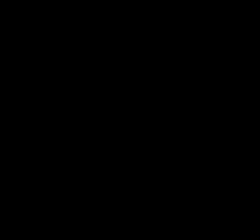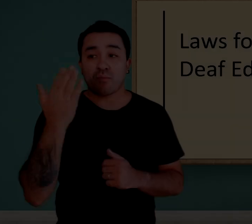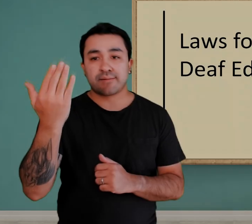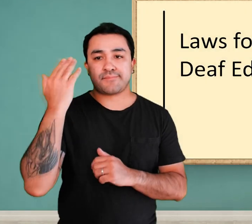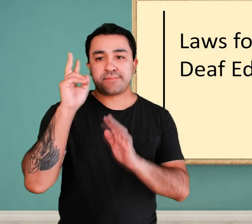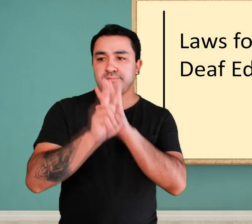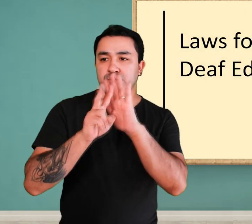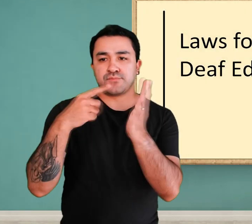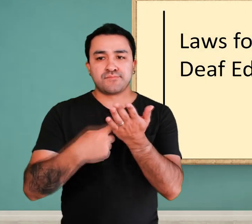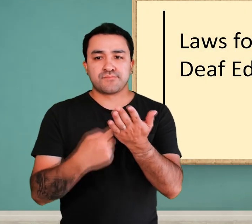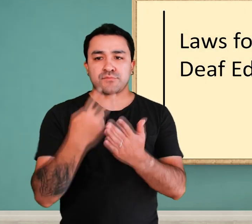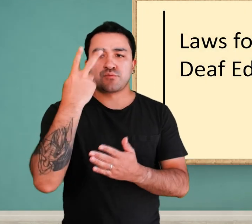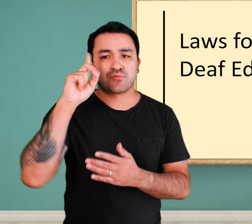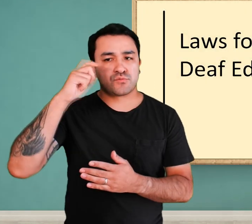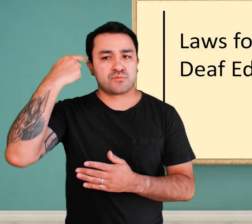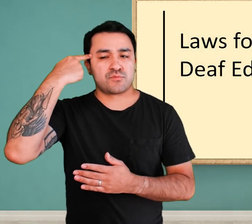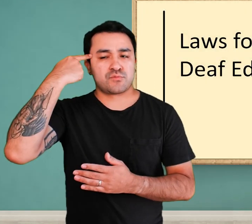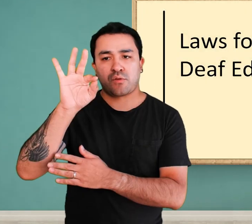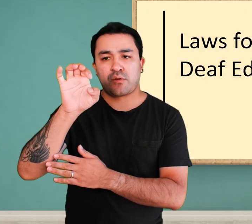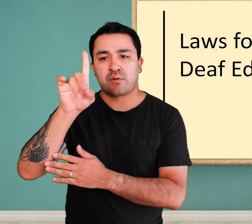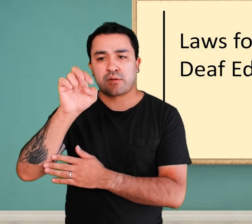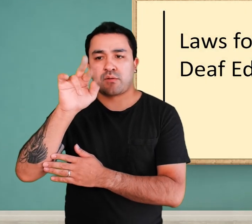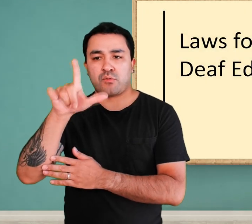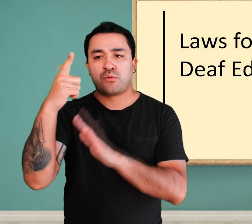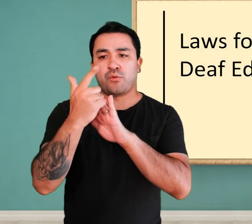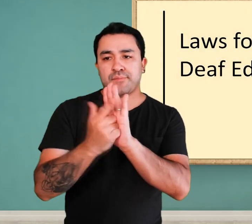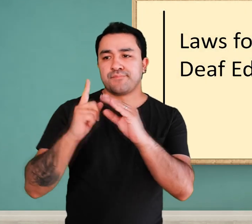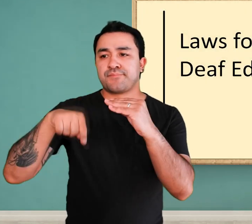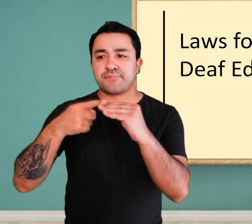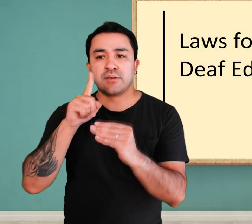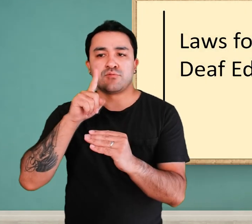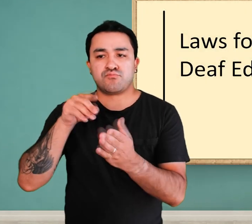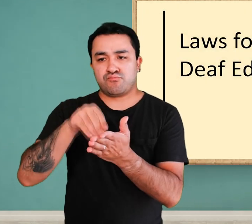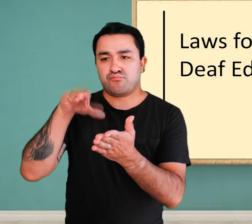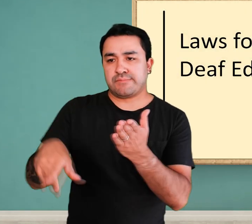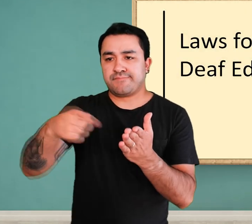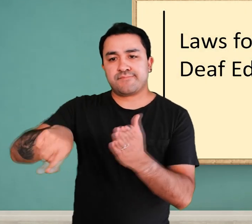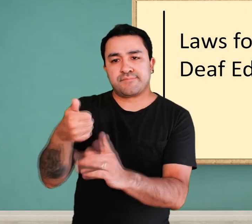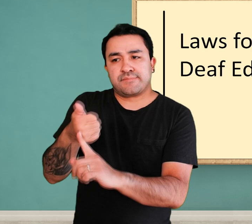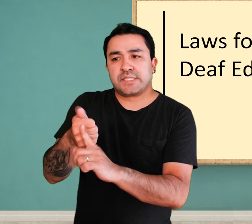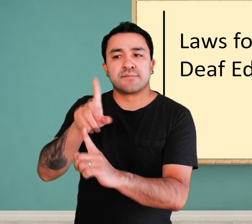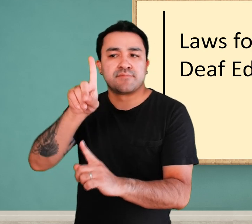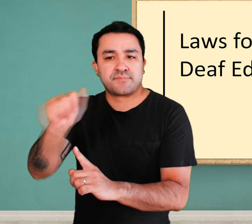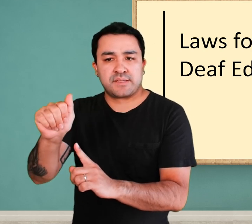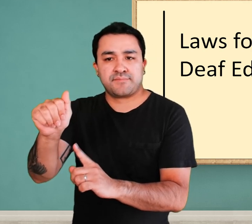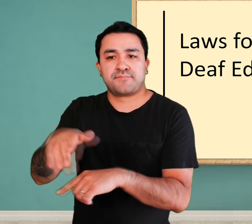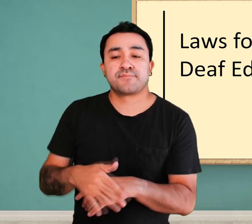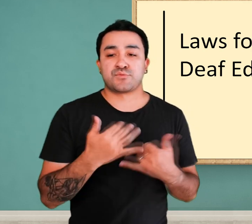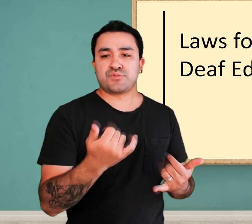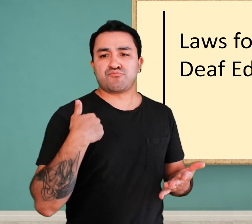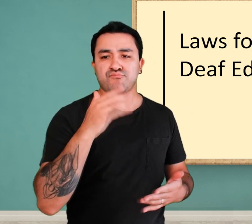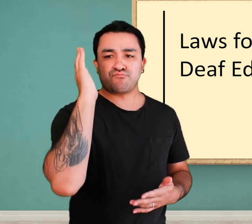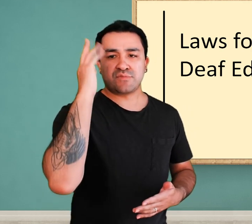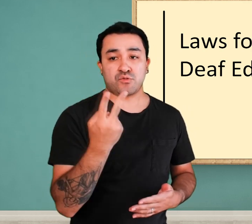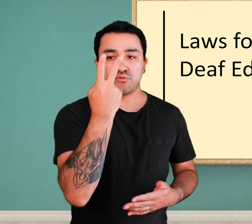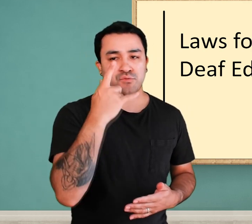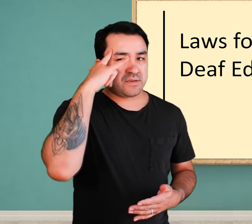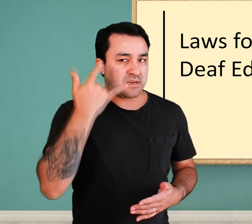The previous video covered important federal laws for students with disabilities. This video will cover two California laws